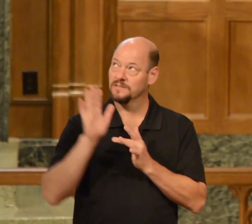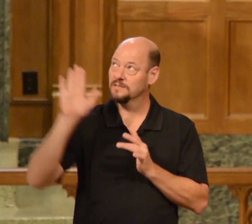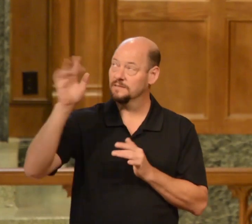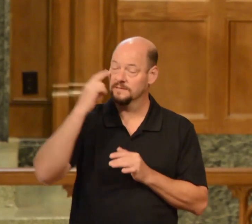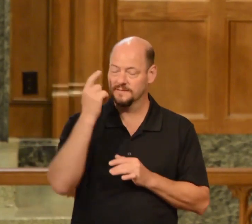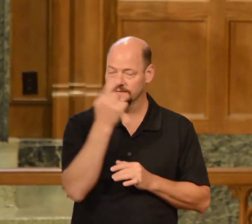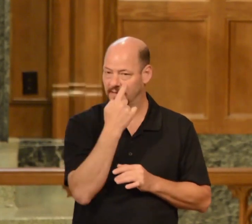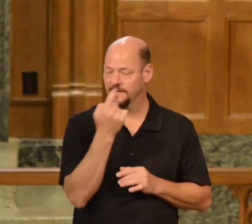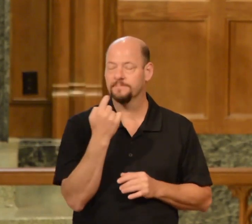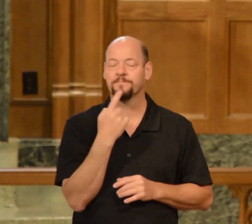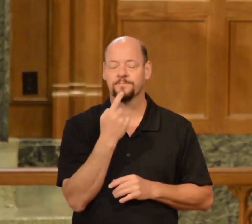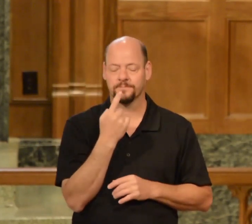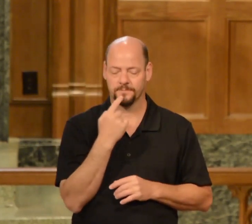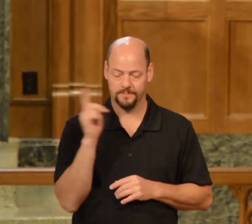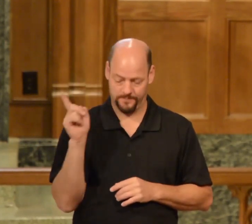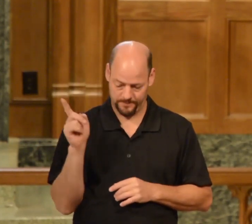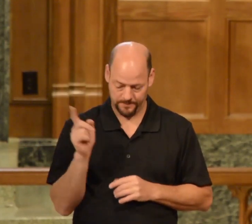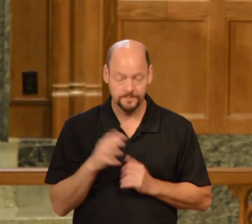Jesus says